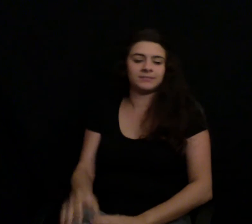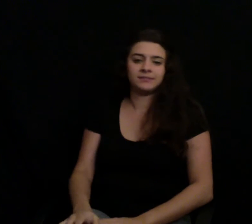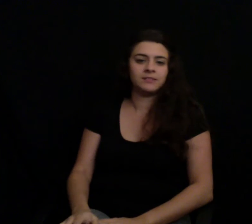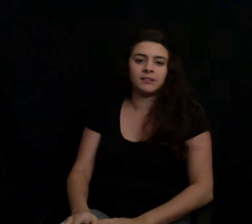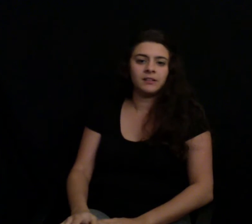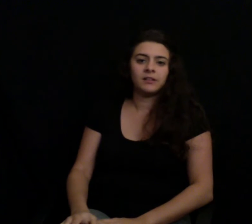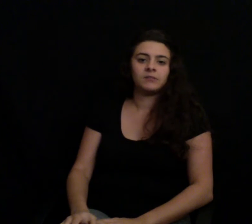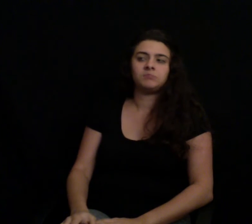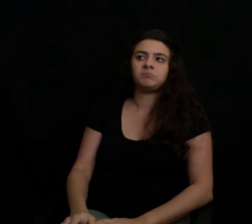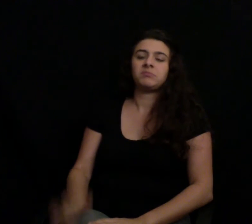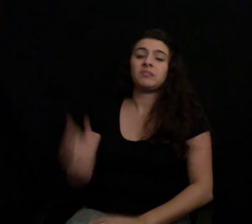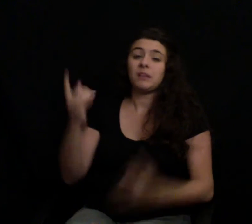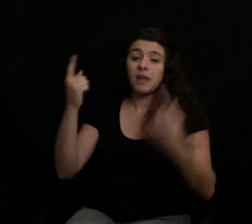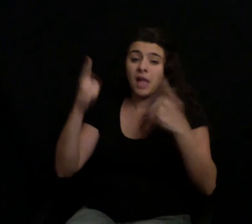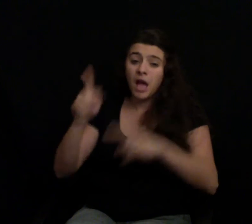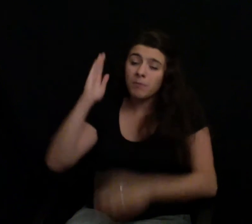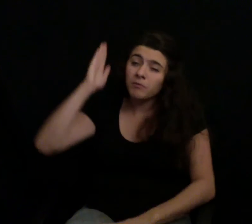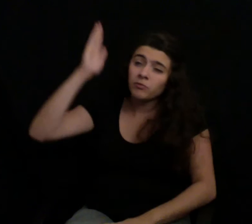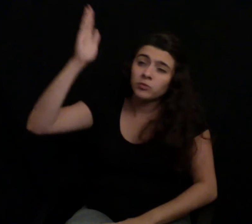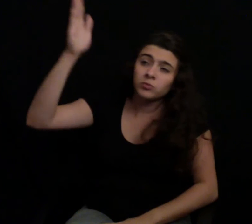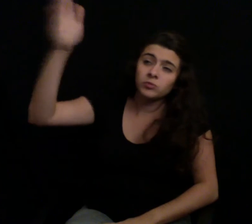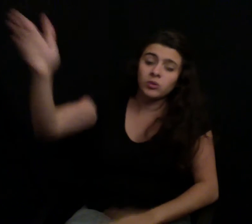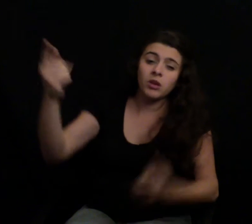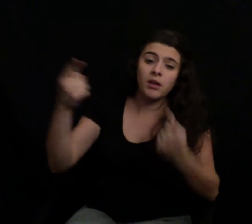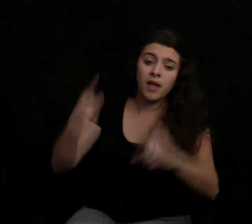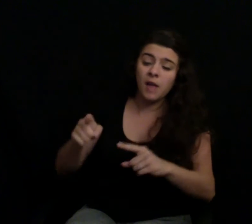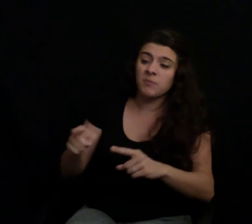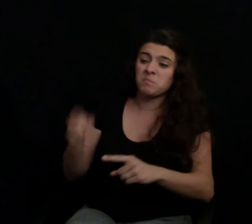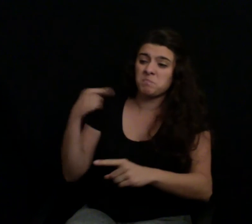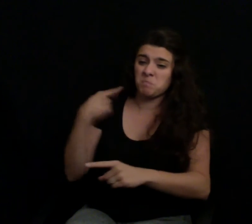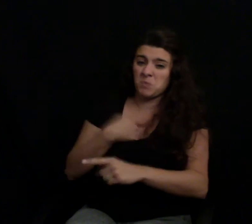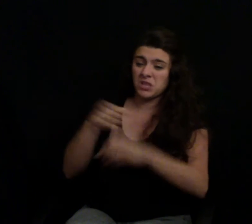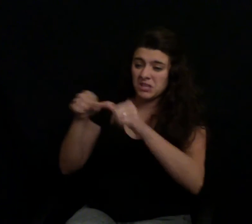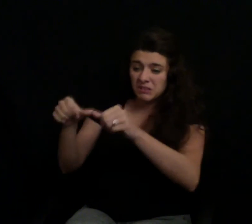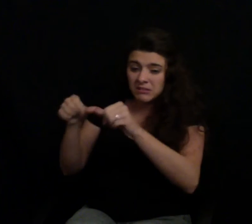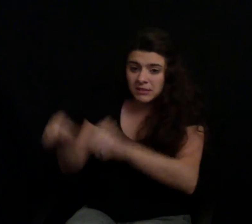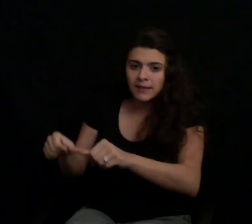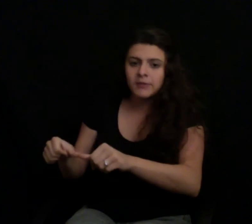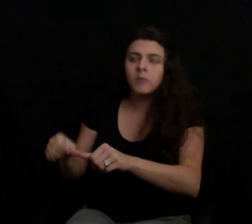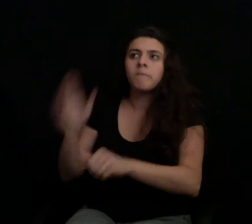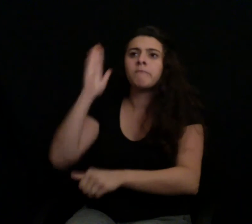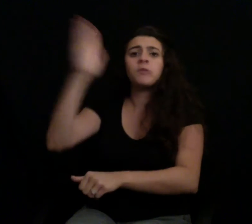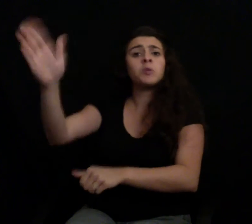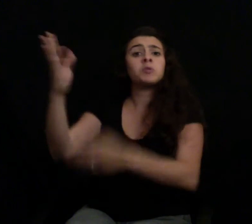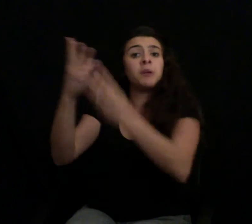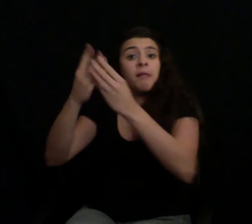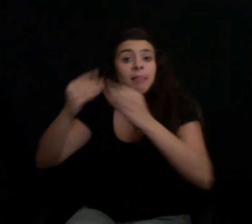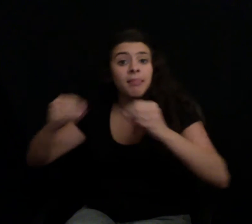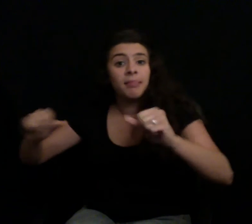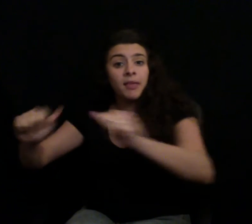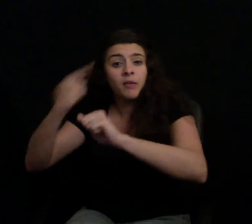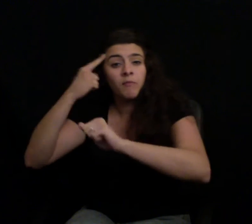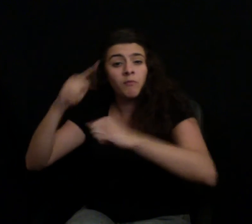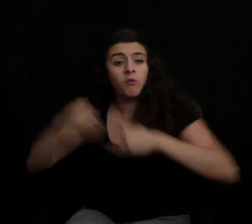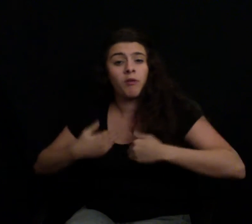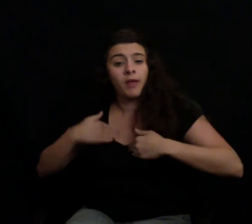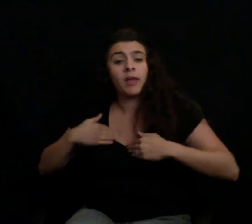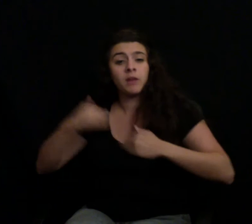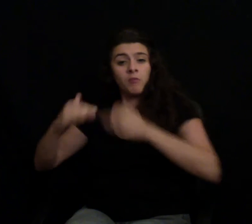needed to feed all of the factory-farm animals if we keep going like this. It's not feasible, and people are beginning to realize that and beginning